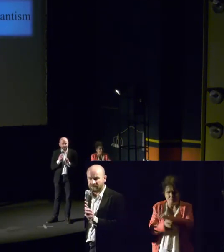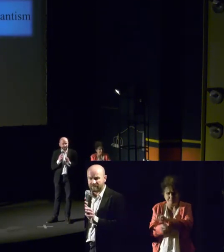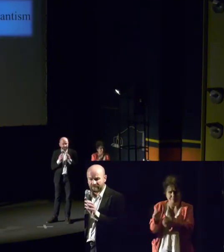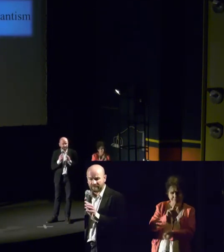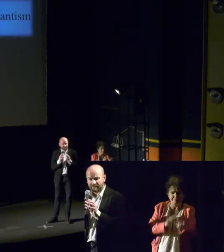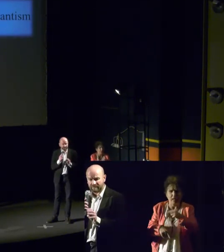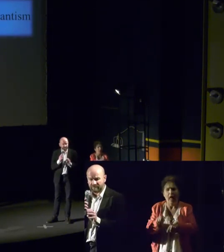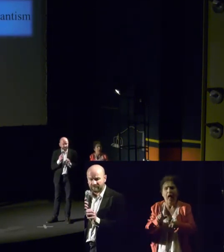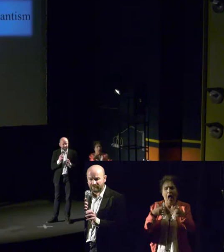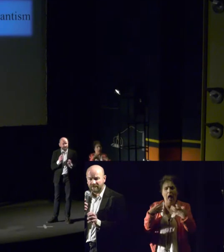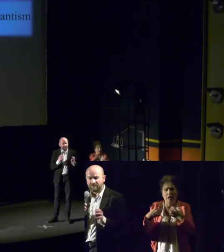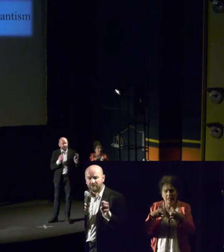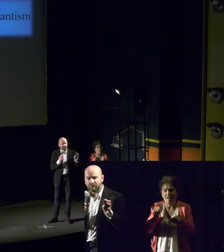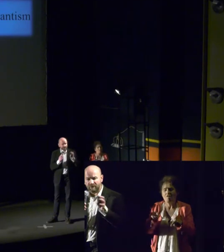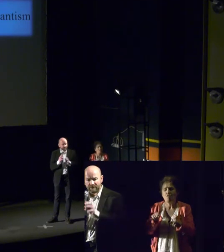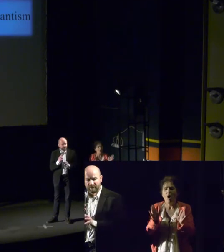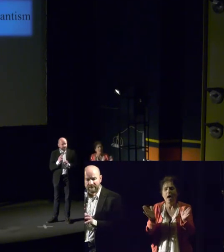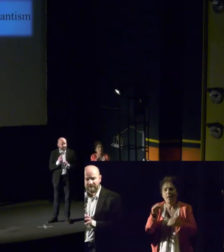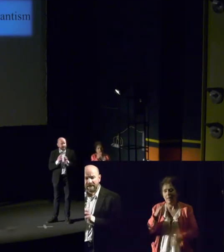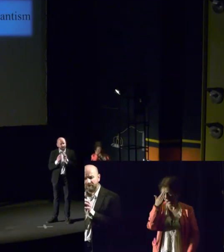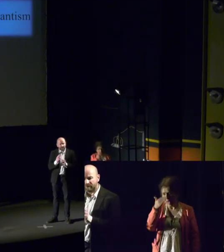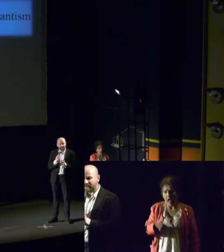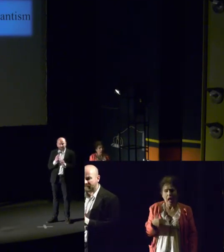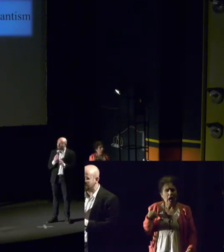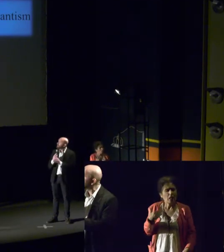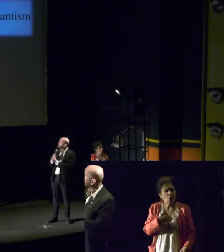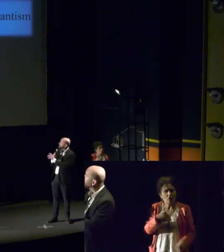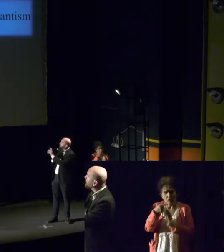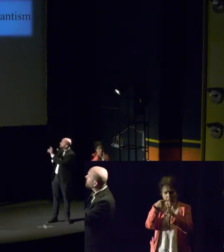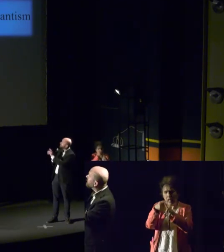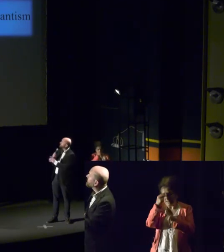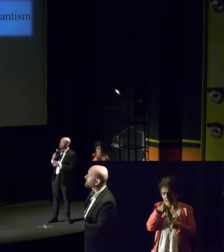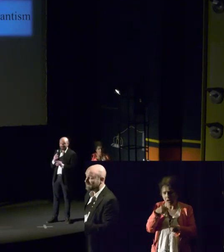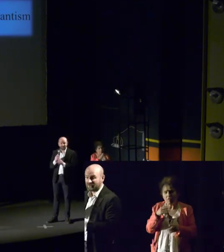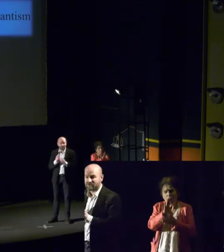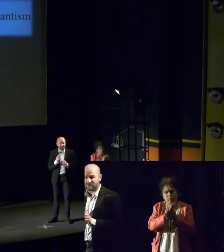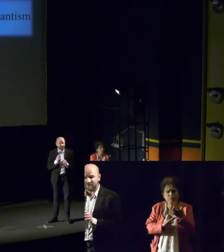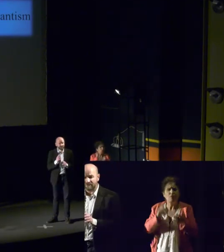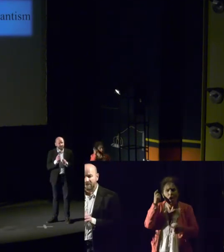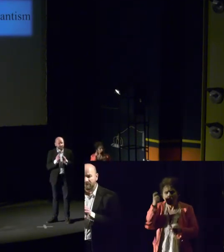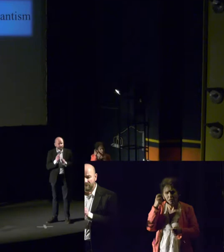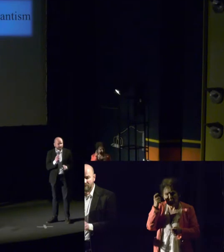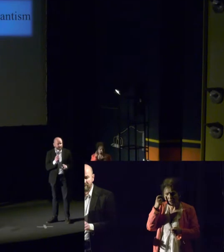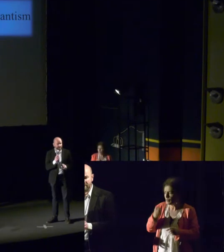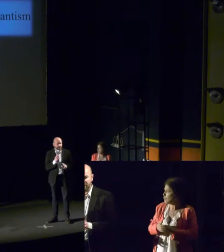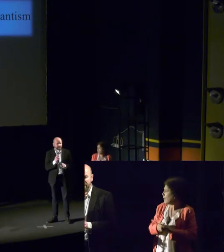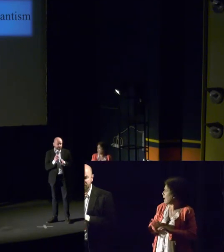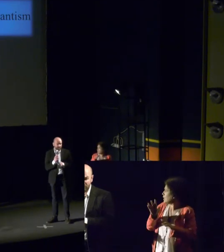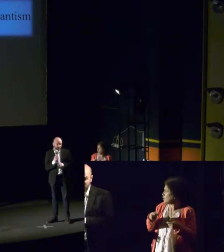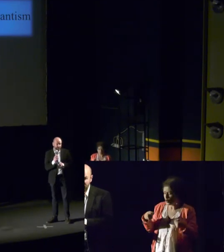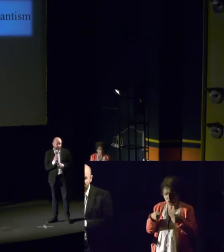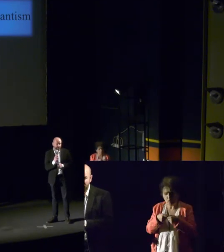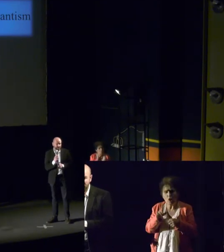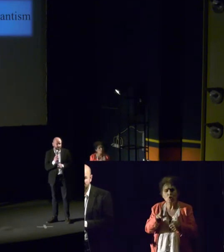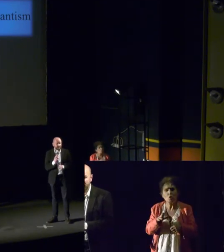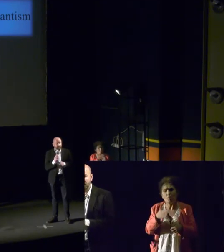Catholic Church and Catholic thinkers, but around that have rallied the Orthodox churches. For a long time, as